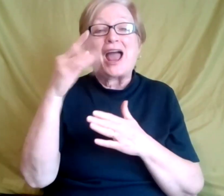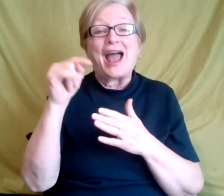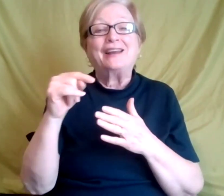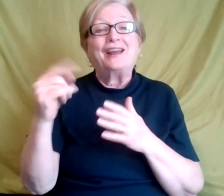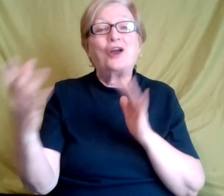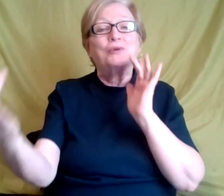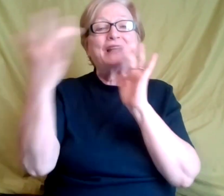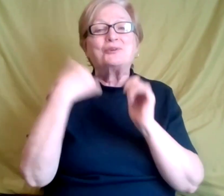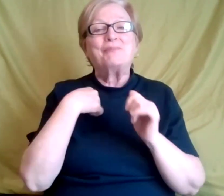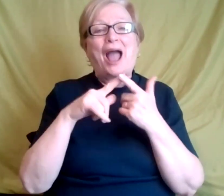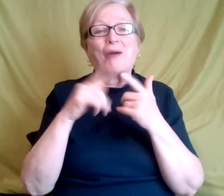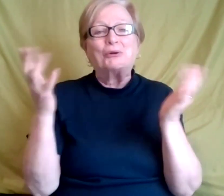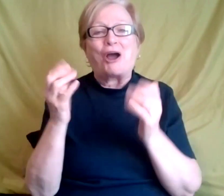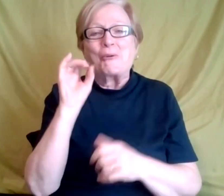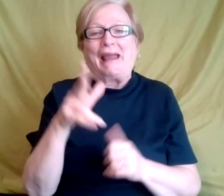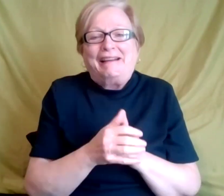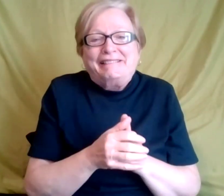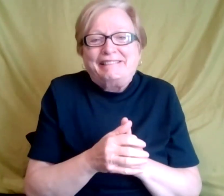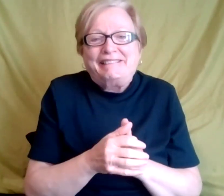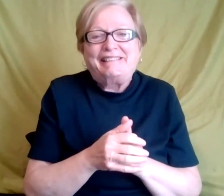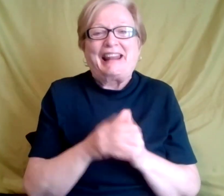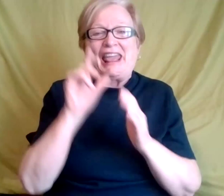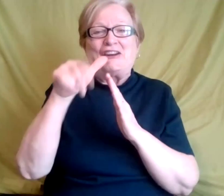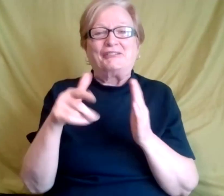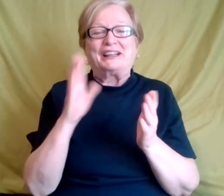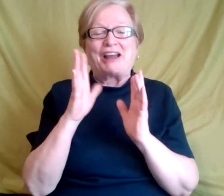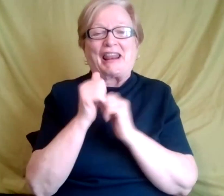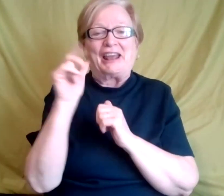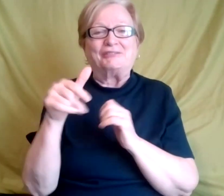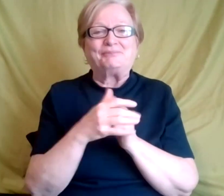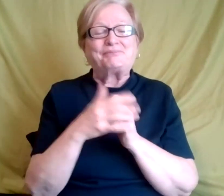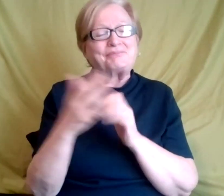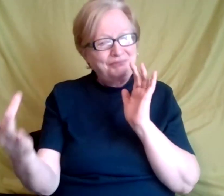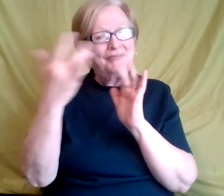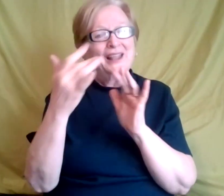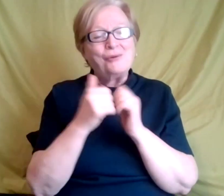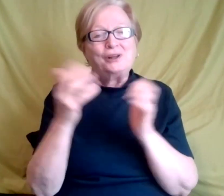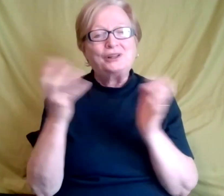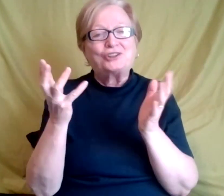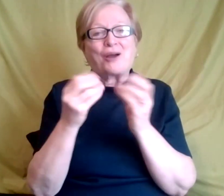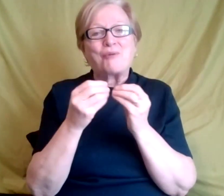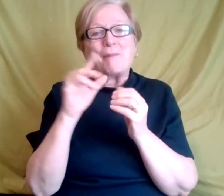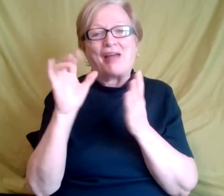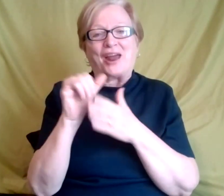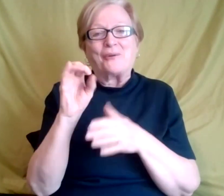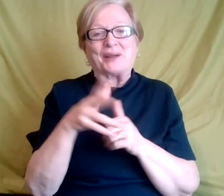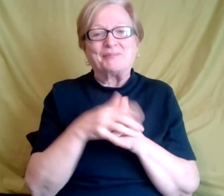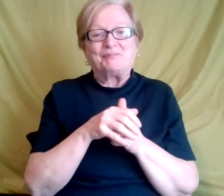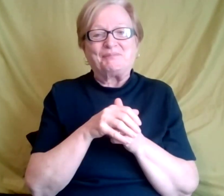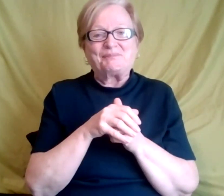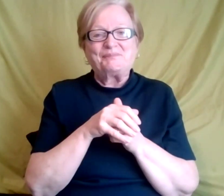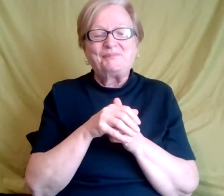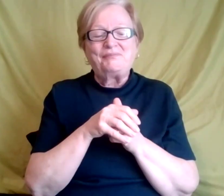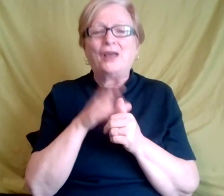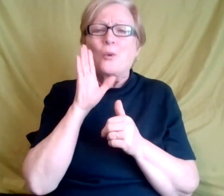So that's, that's all I can tell you at this point, reach out to me and, and let's, let's talk about it. Okay. Because there is a